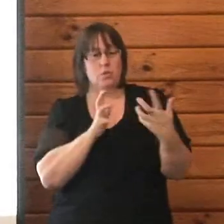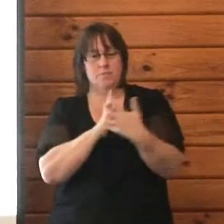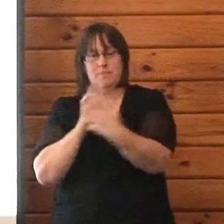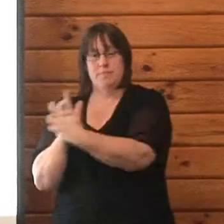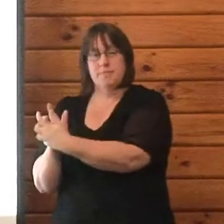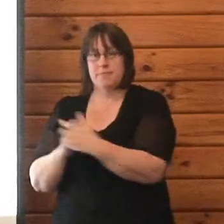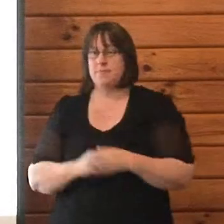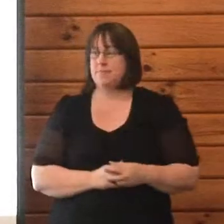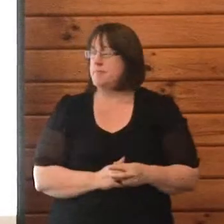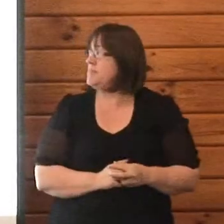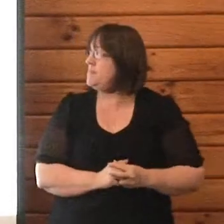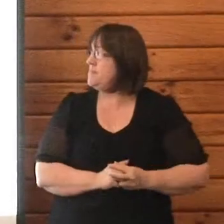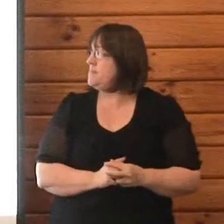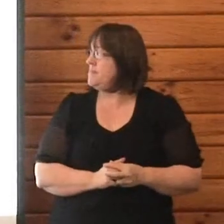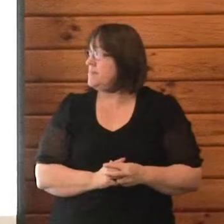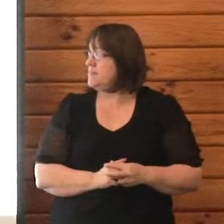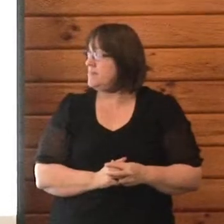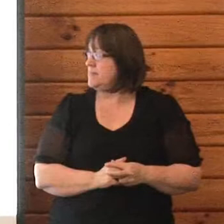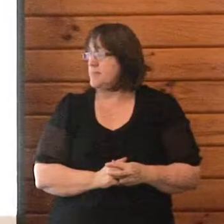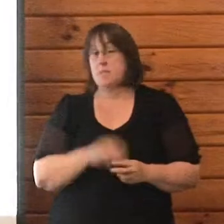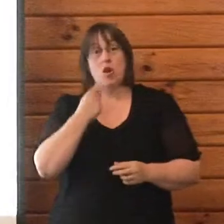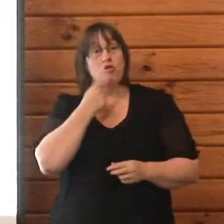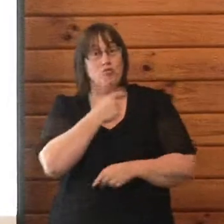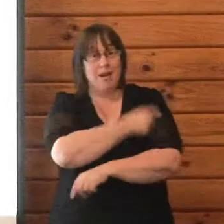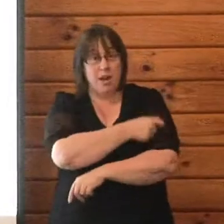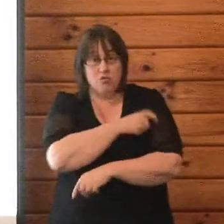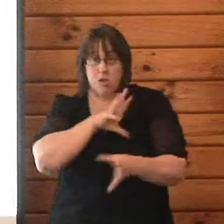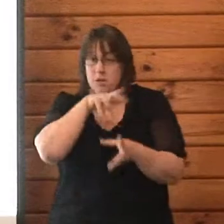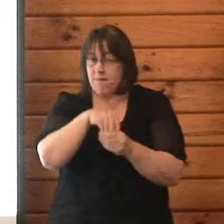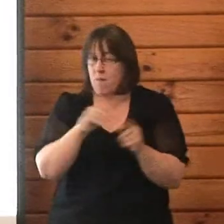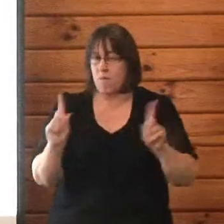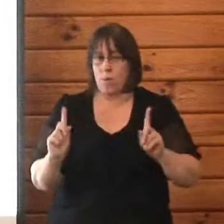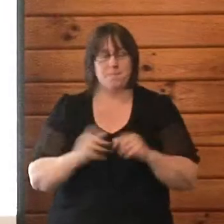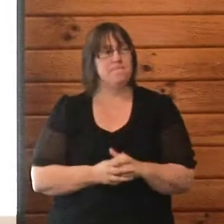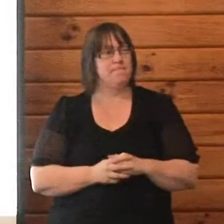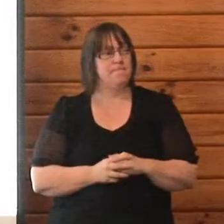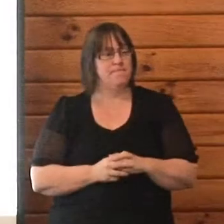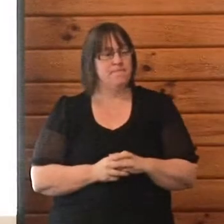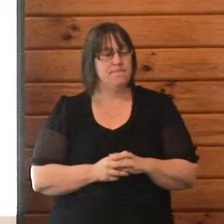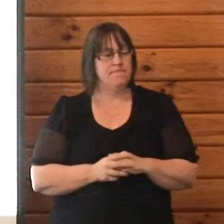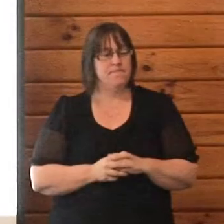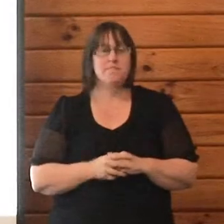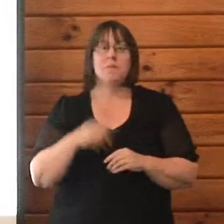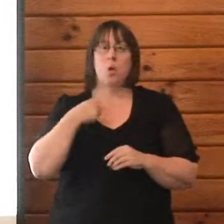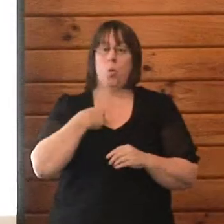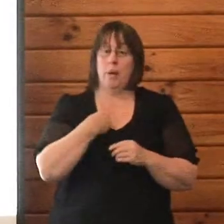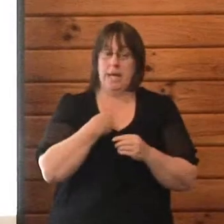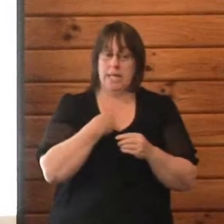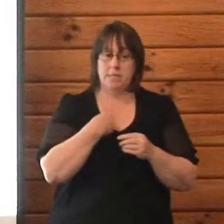So what is Red Cross doing in that space? Well, we distributed clean water to